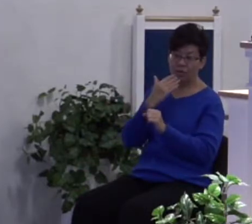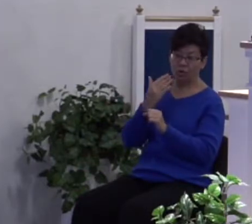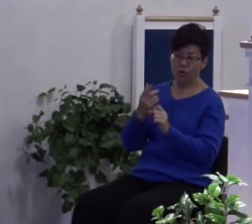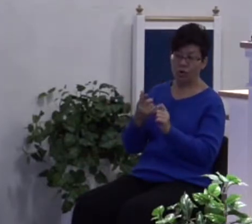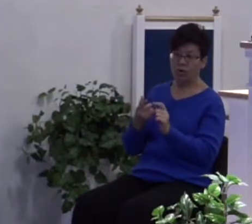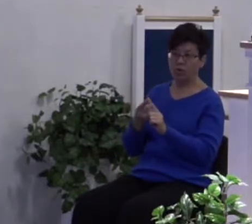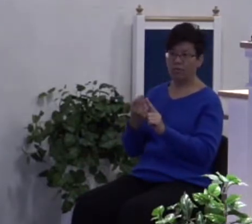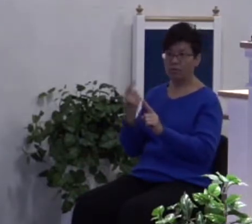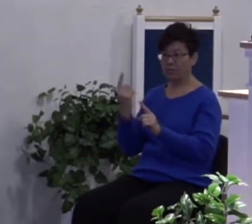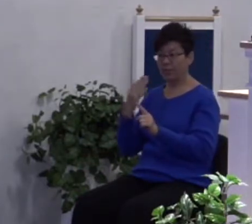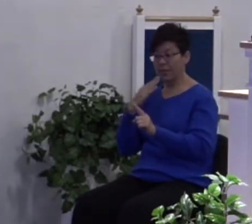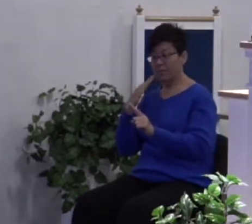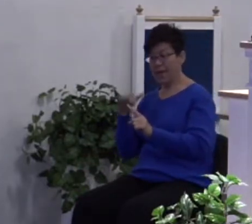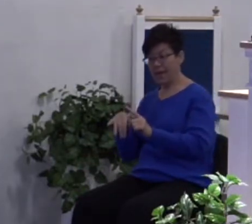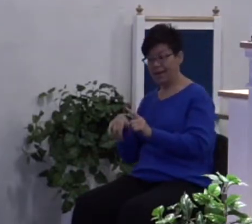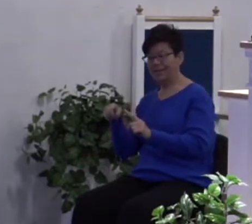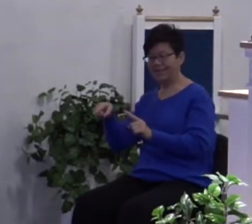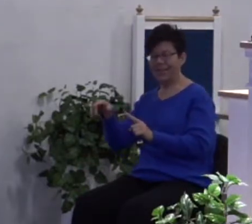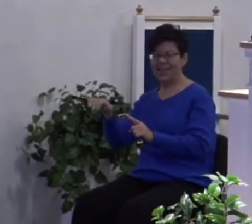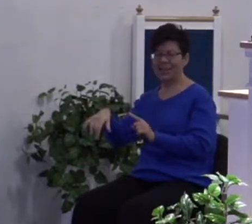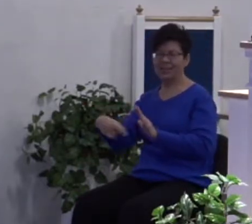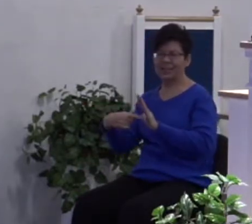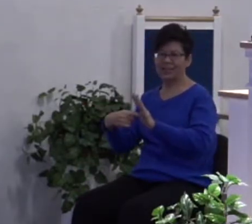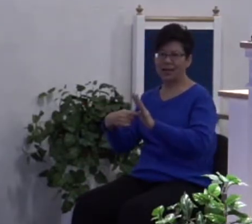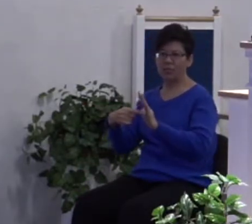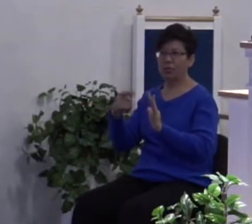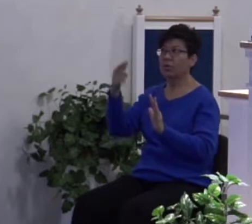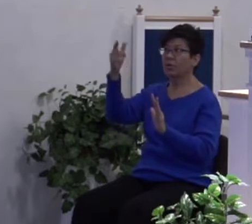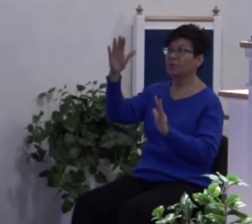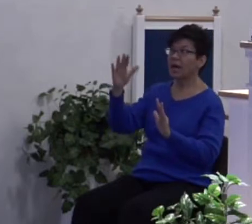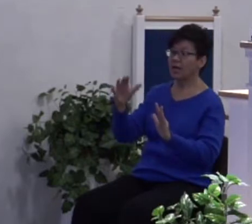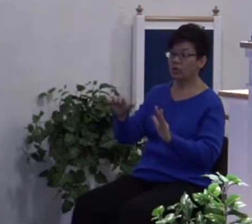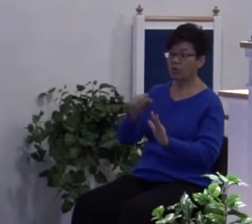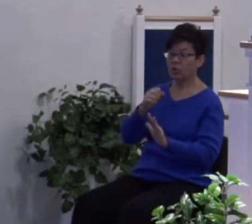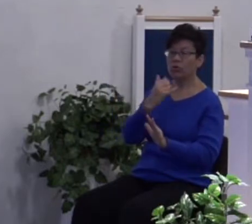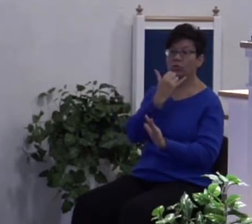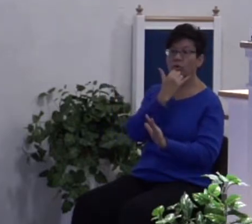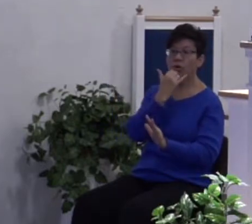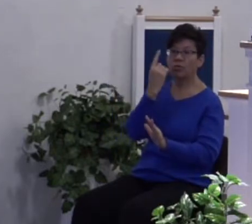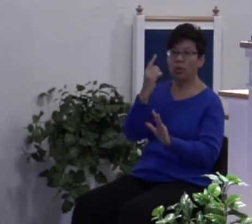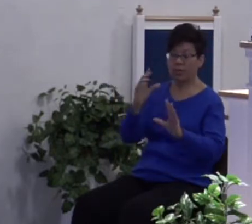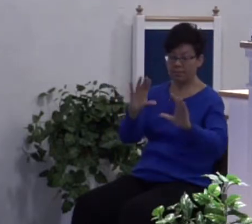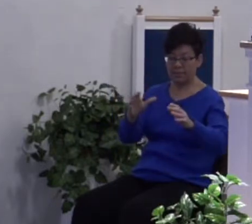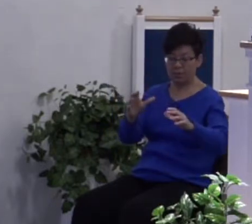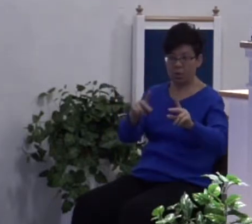bad, that's an example of how God took the wrong of one people and helped another.